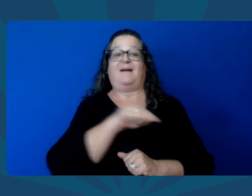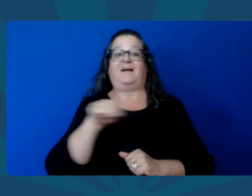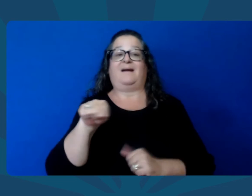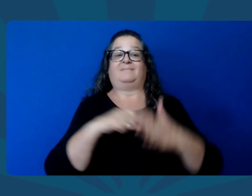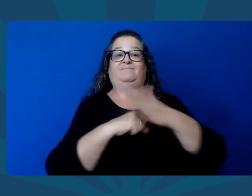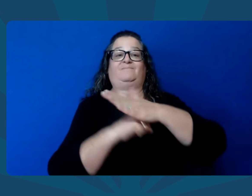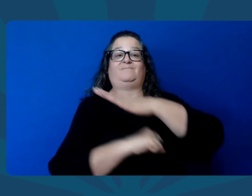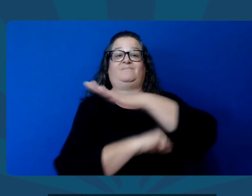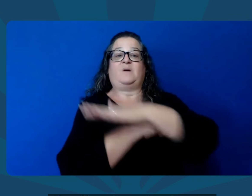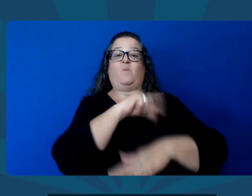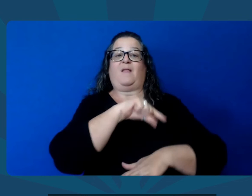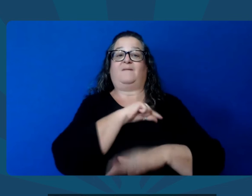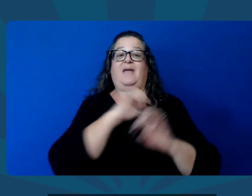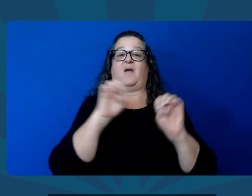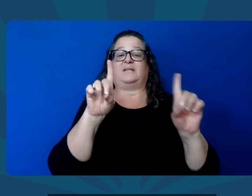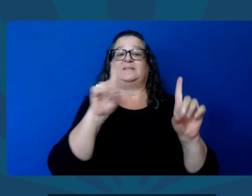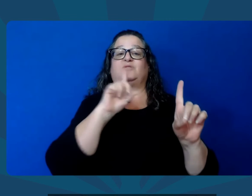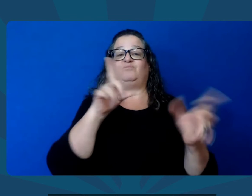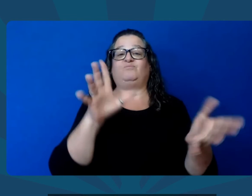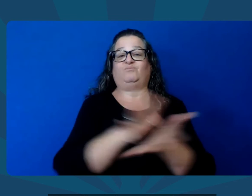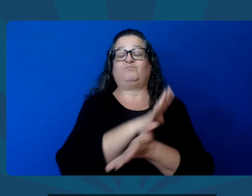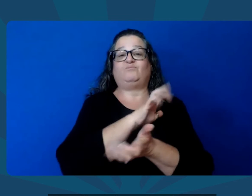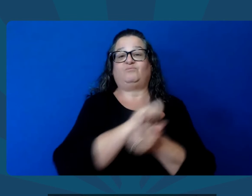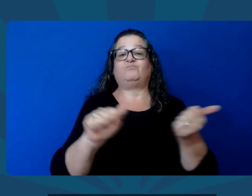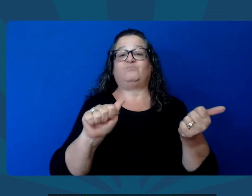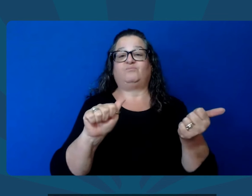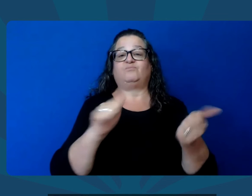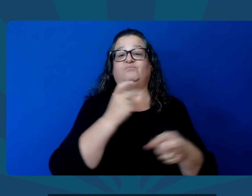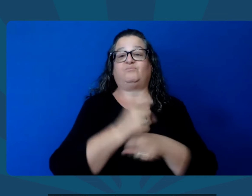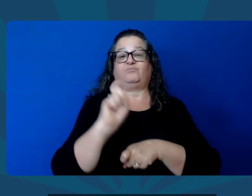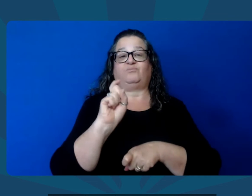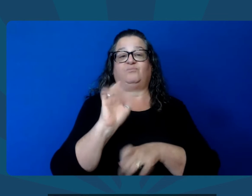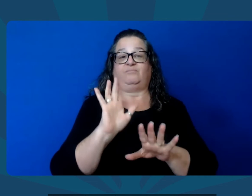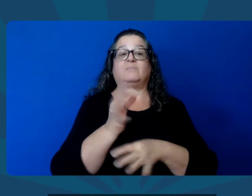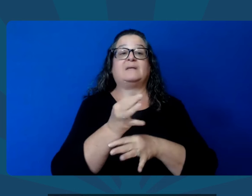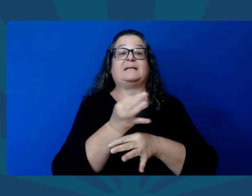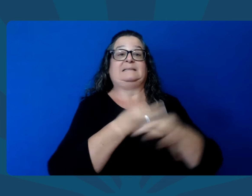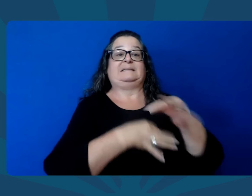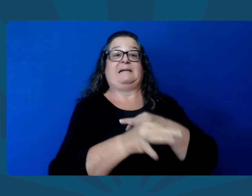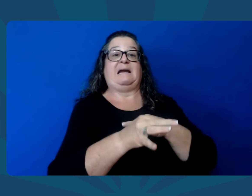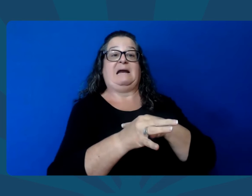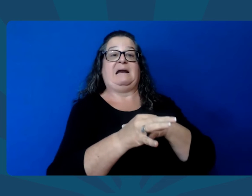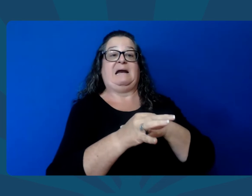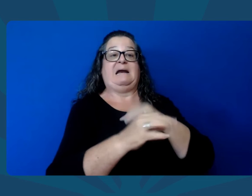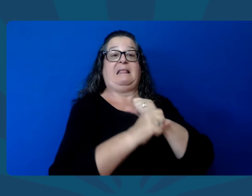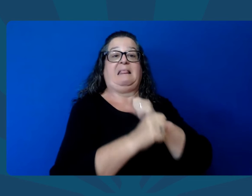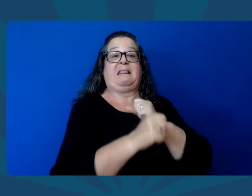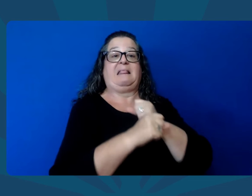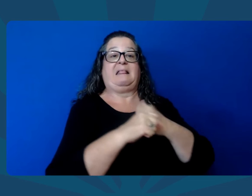The pillars of equality education. have been demolished in the state of Arizona.